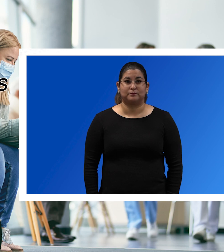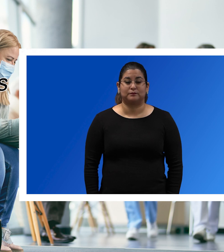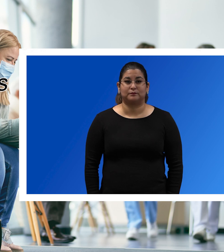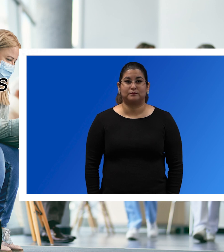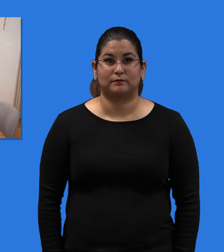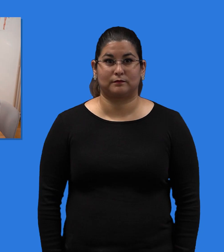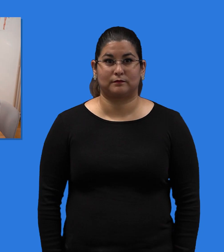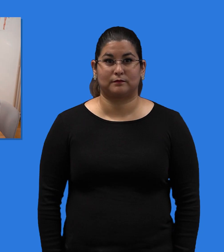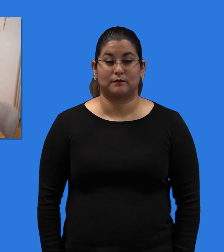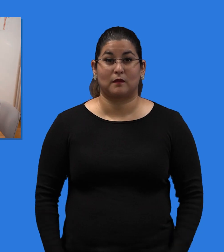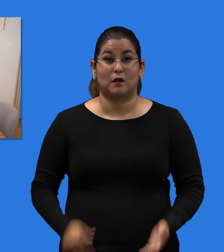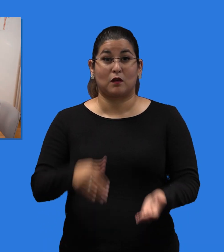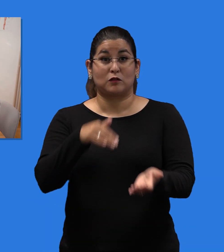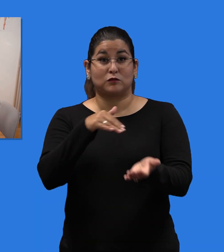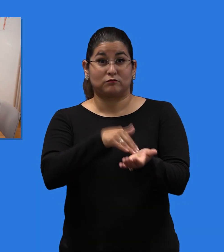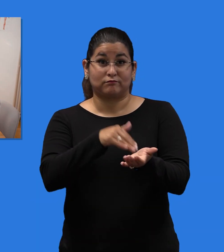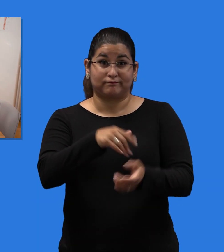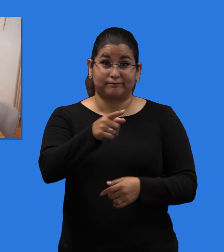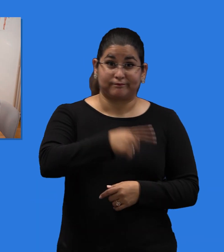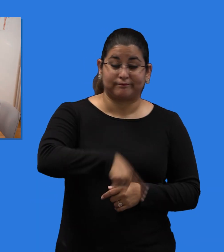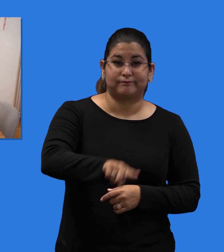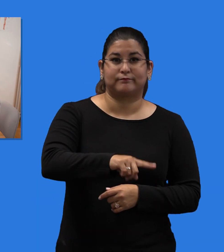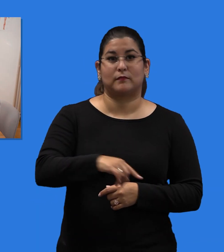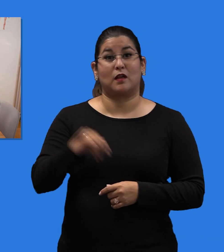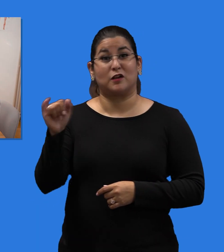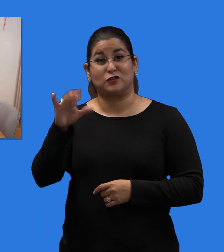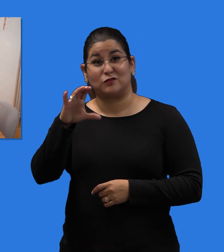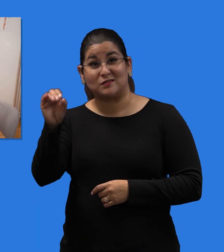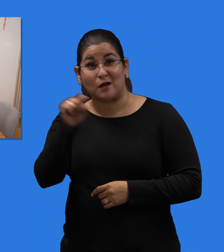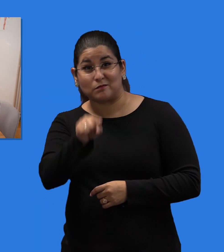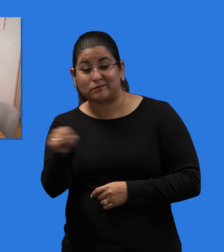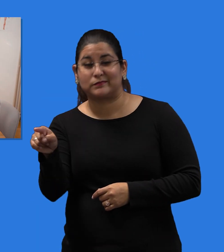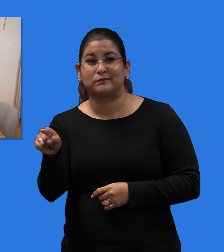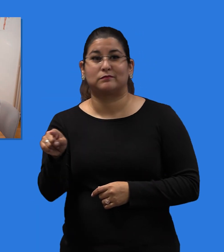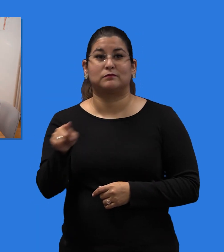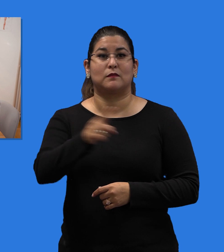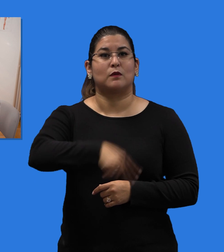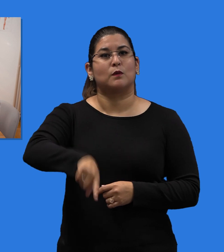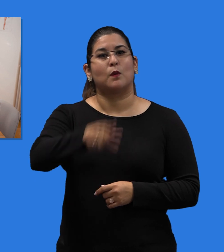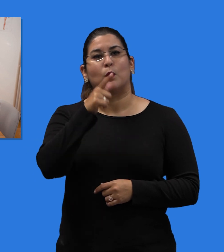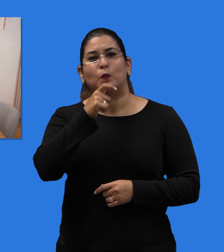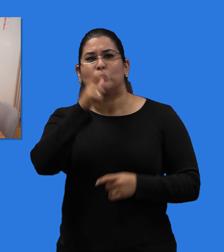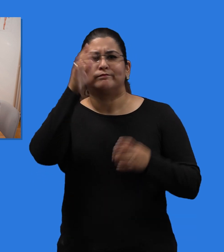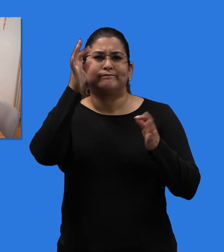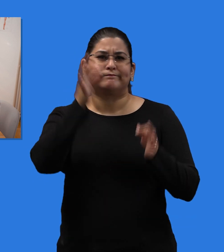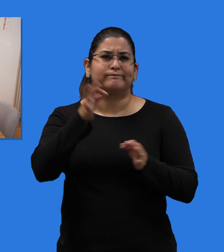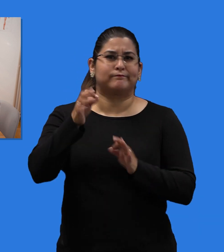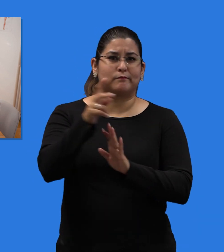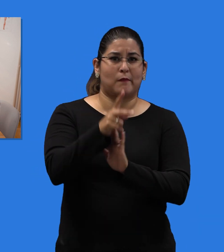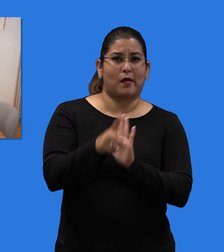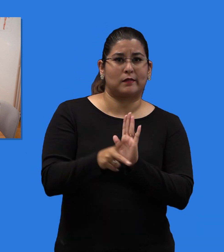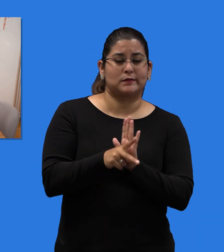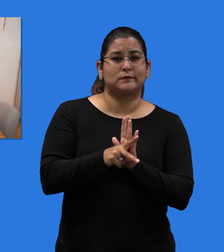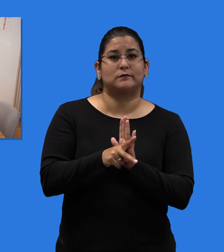Health care providers, insurers, policy makers, and public health professionals